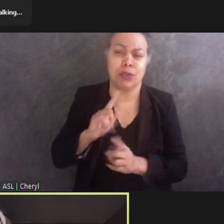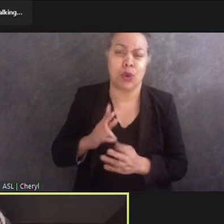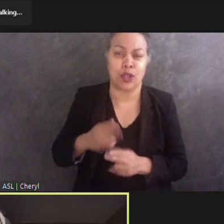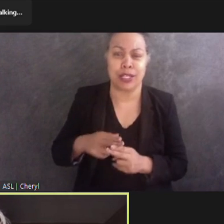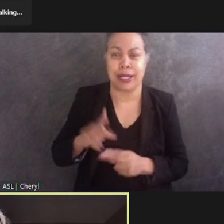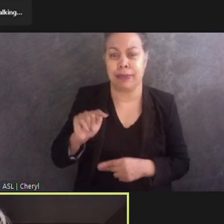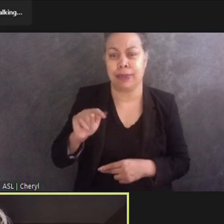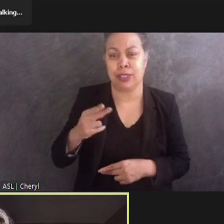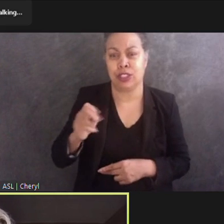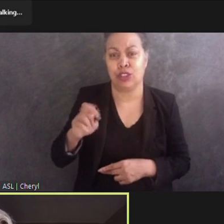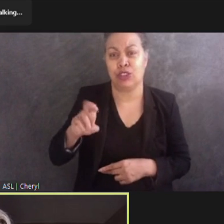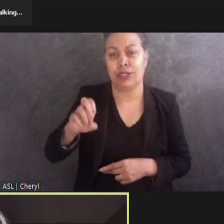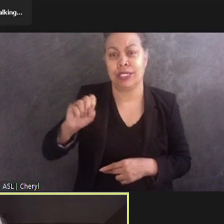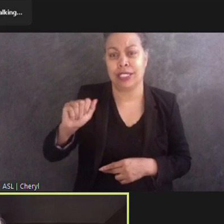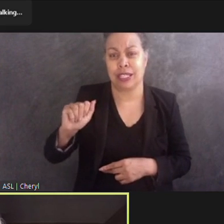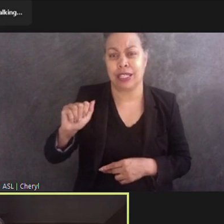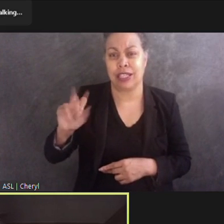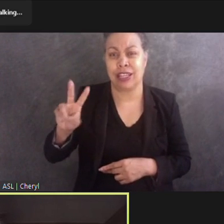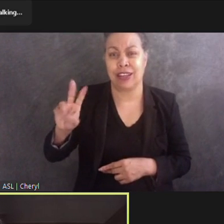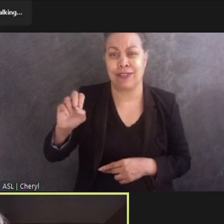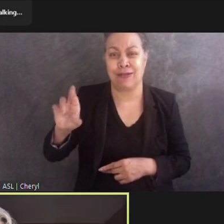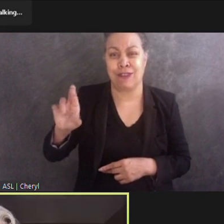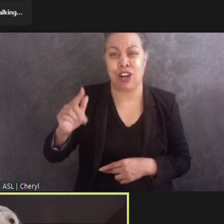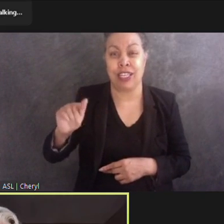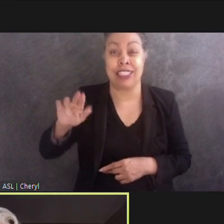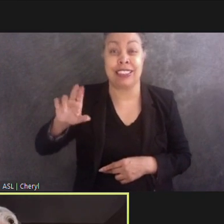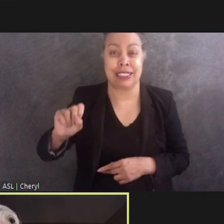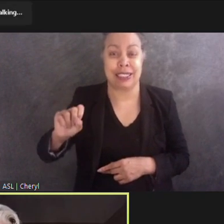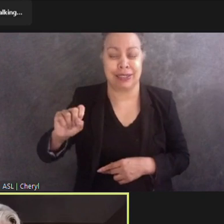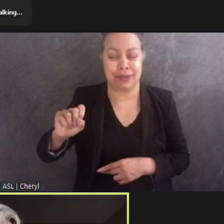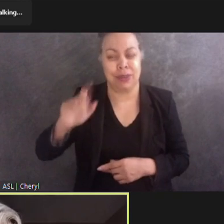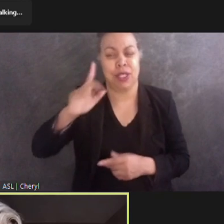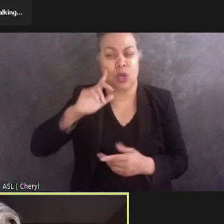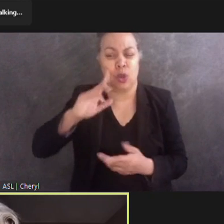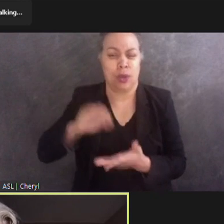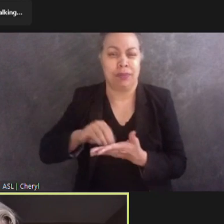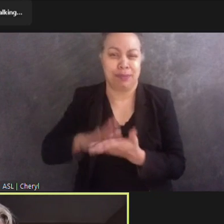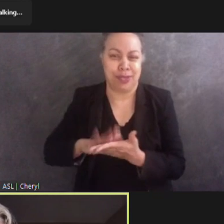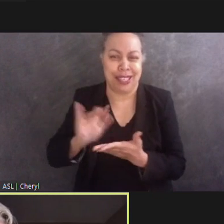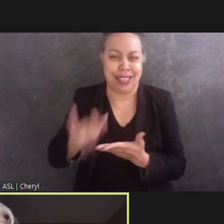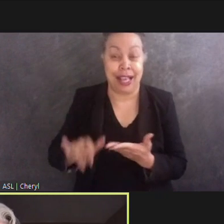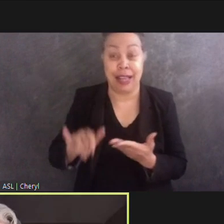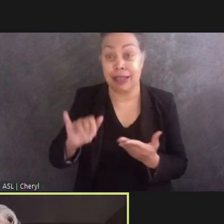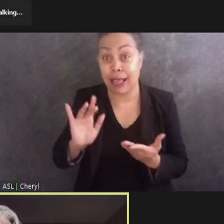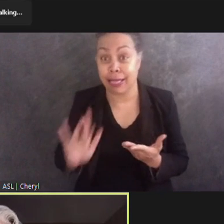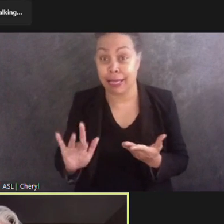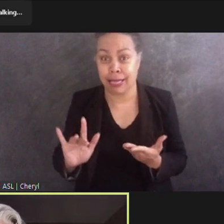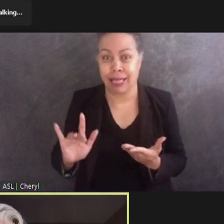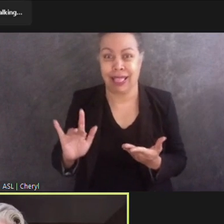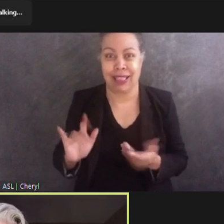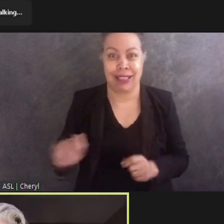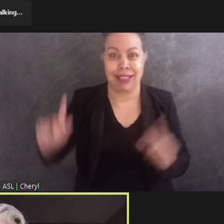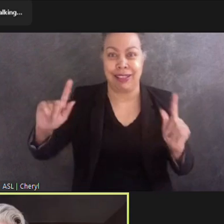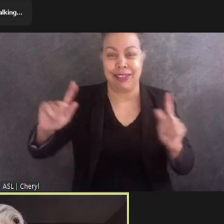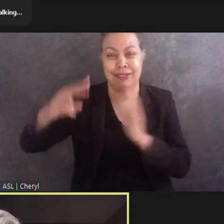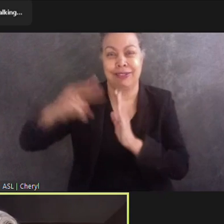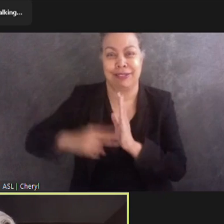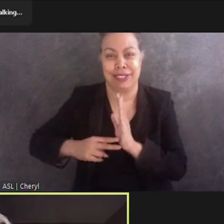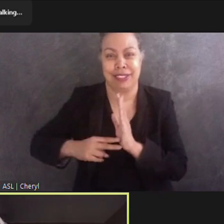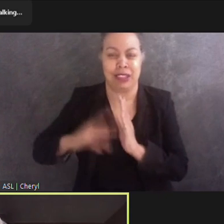article link also in the chat. I hope that you give it a read. Please know that we continue